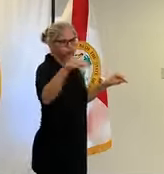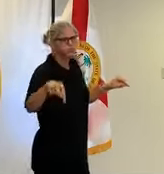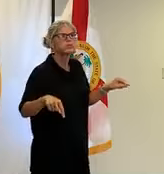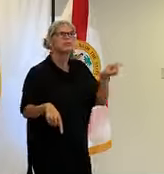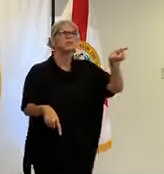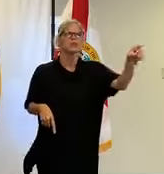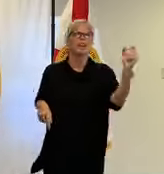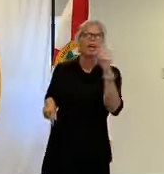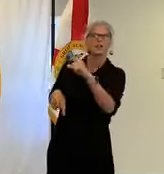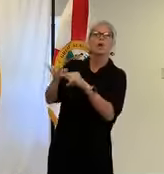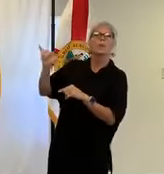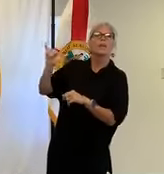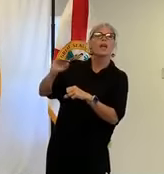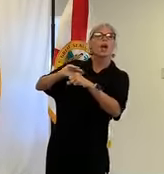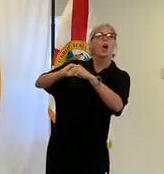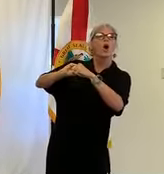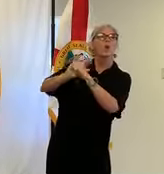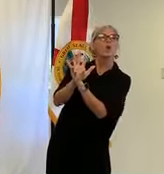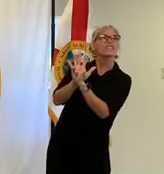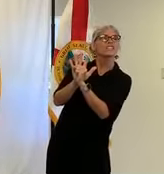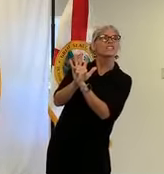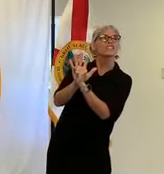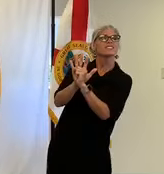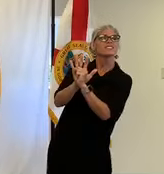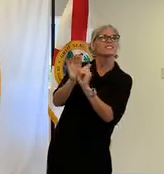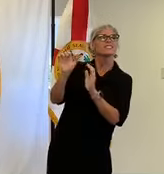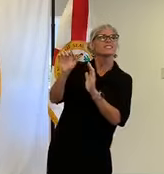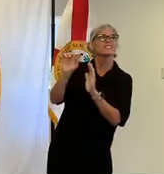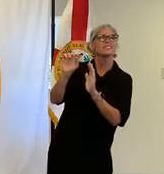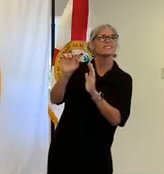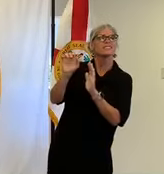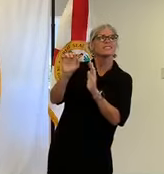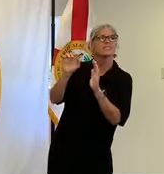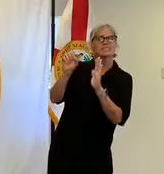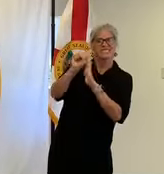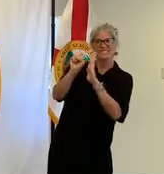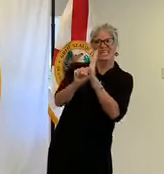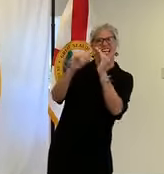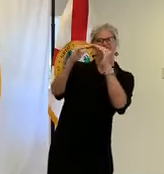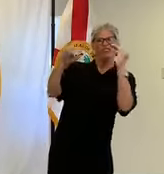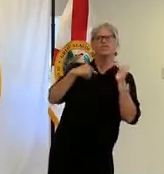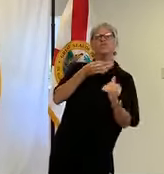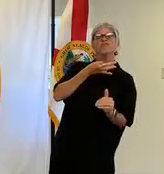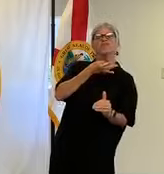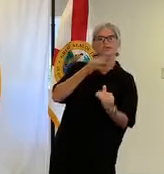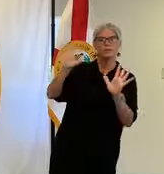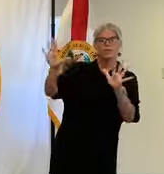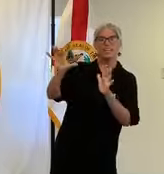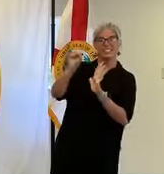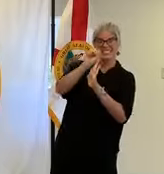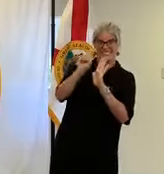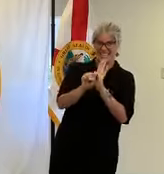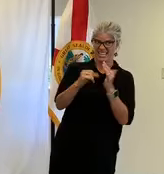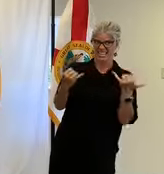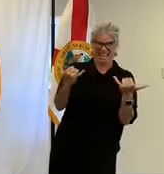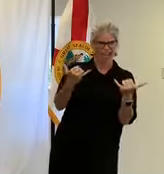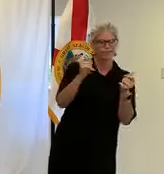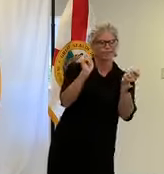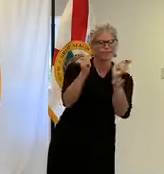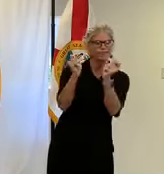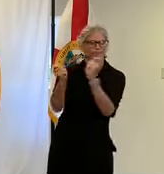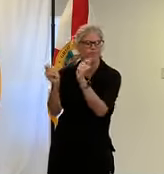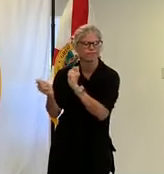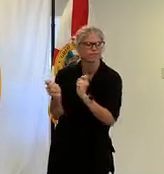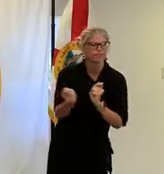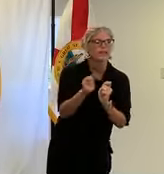covid cases and i don't know if you can ask this kind of a state level issue going on the state is right now dealing with a change in how they're counting